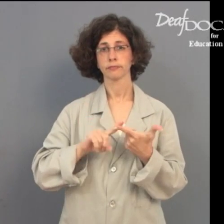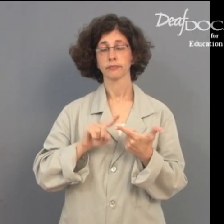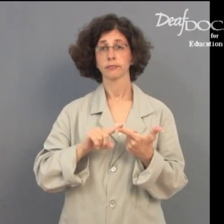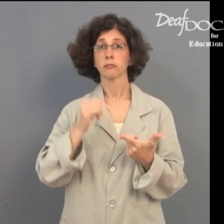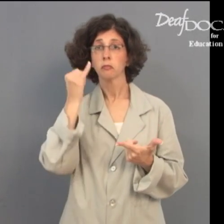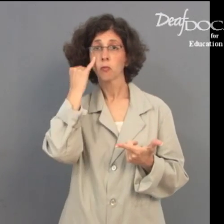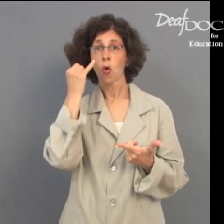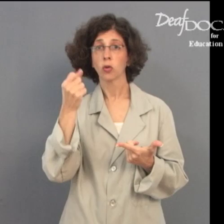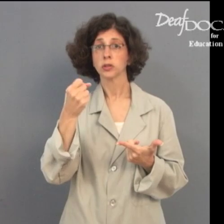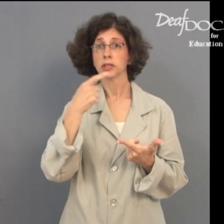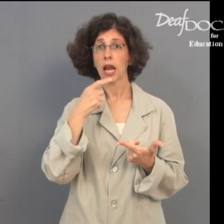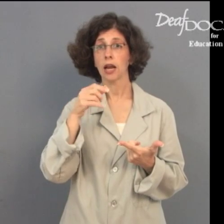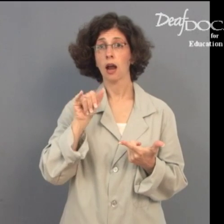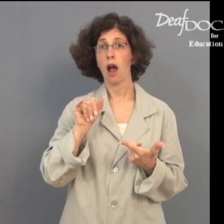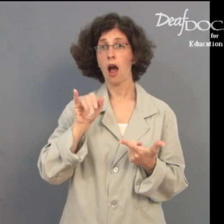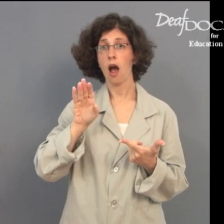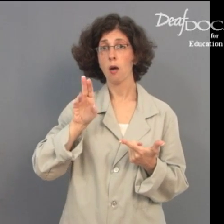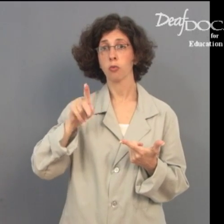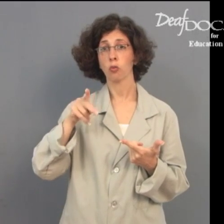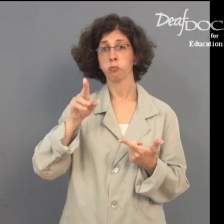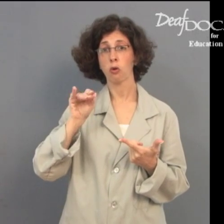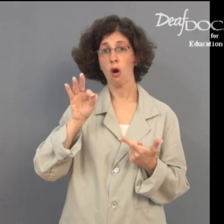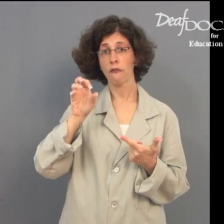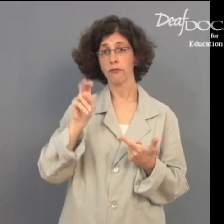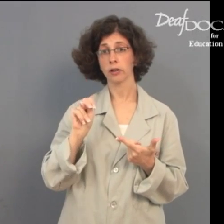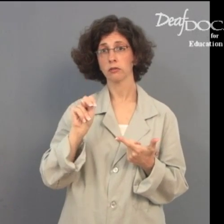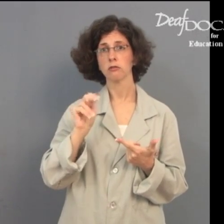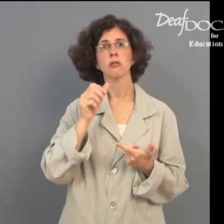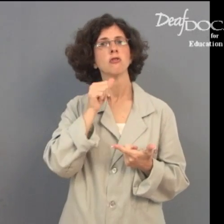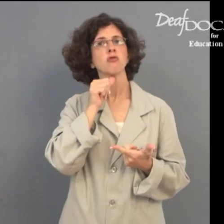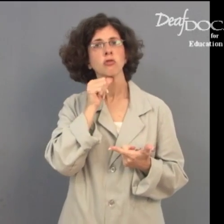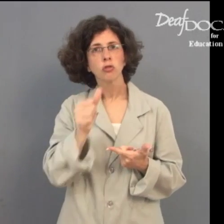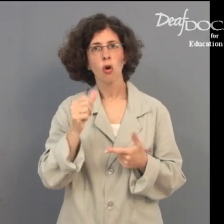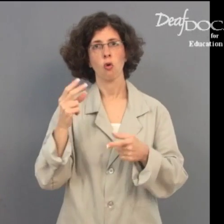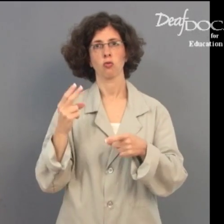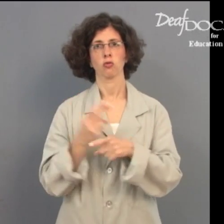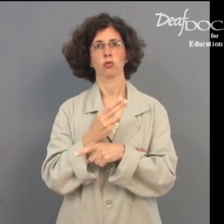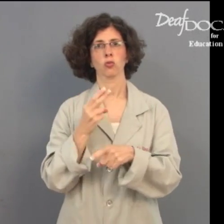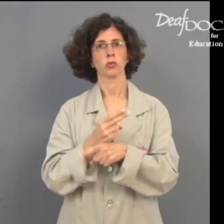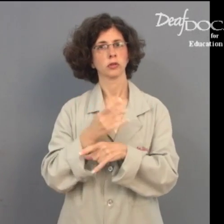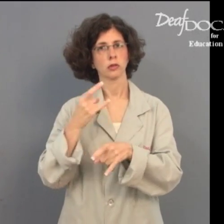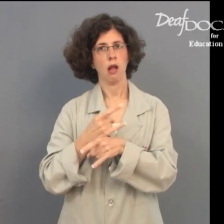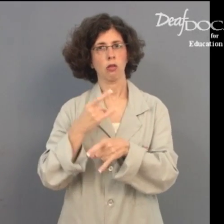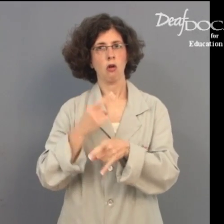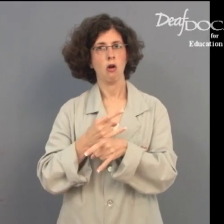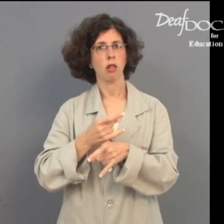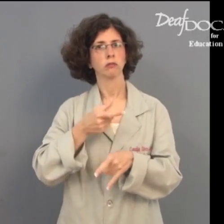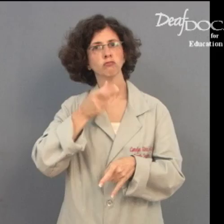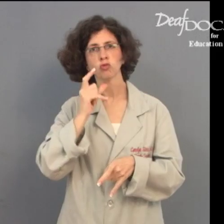Two, suppose you are taking Ibuprofen. do not drink alcohol.